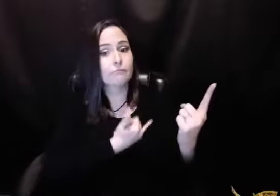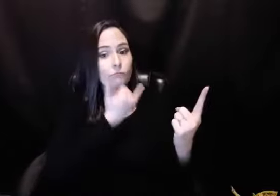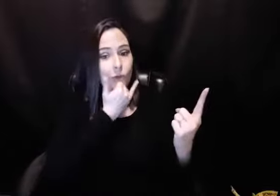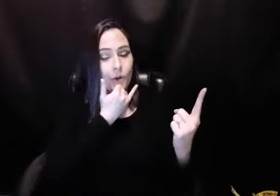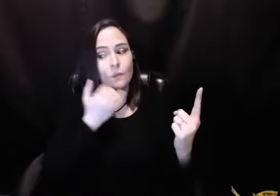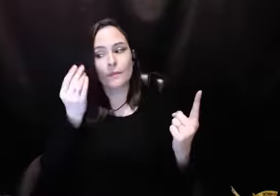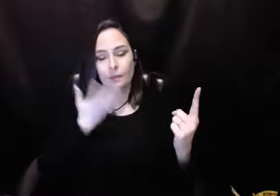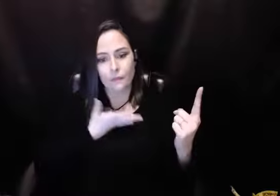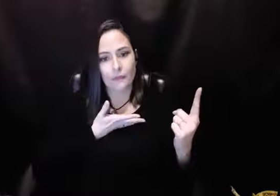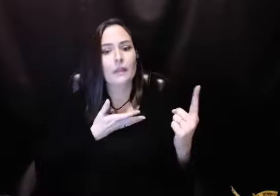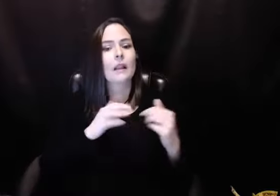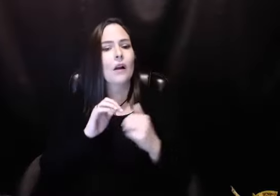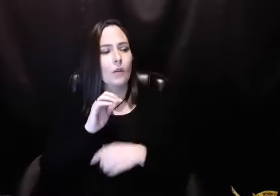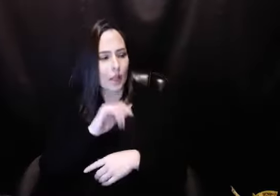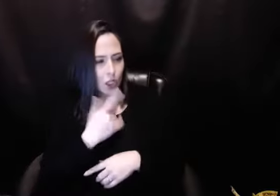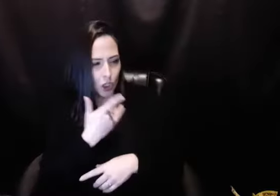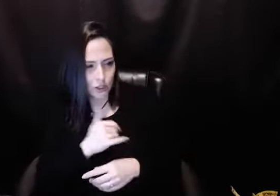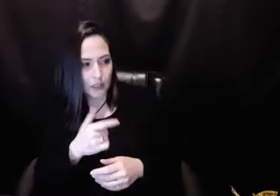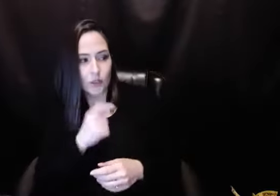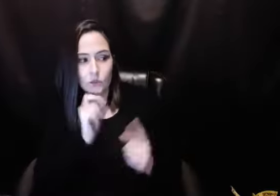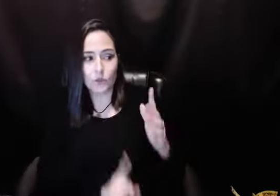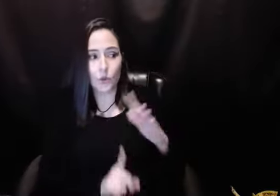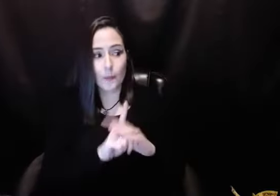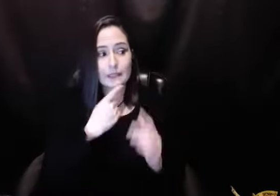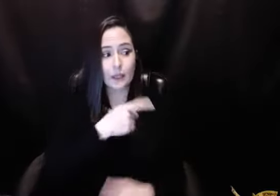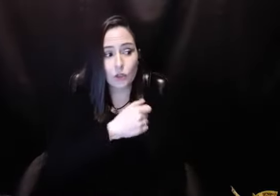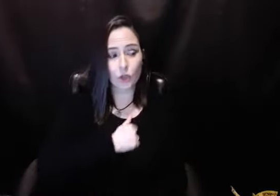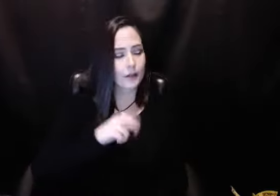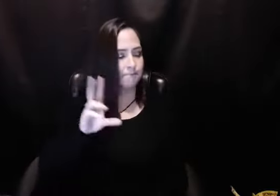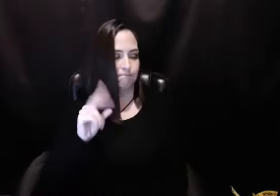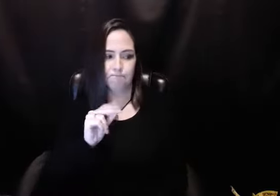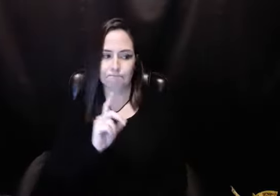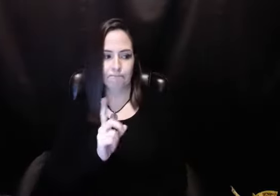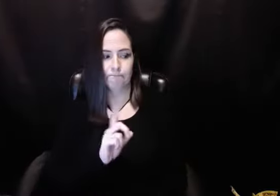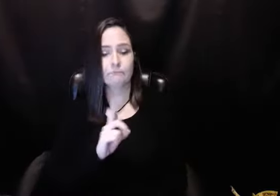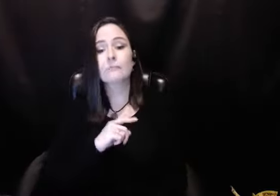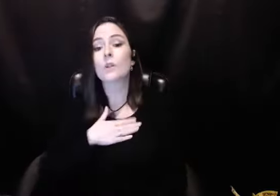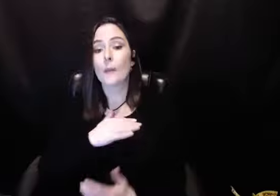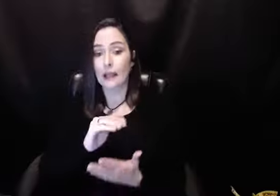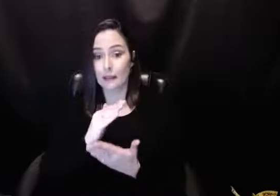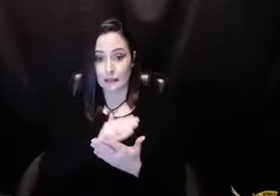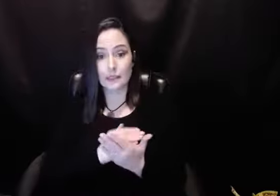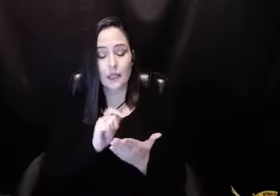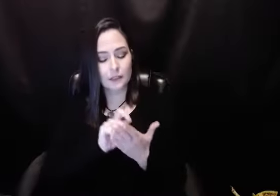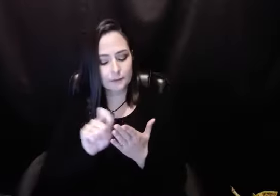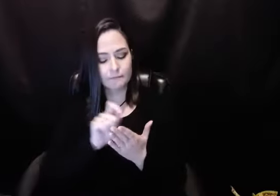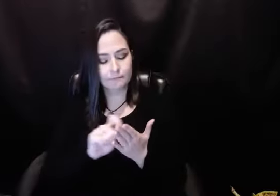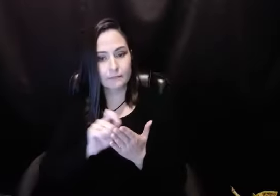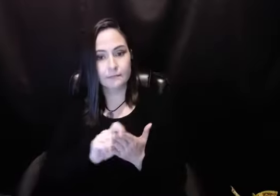her. And when it came time to do the amends, I was told very specifically how to do an amend. It wasn't like I just show up and say, I'm sorry. So